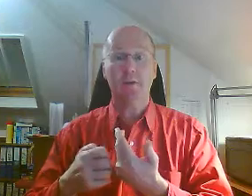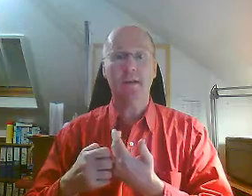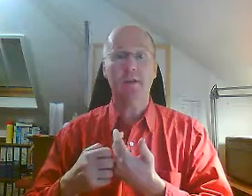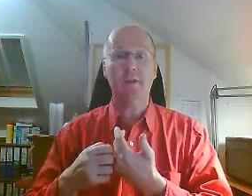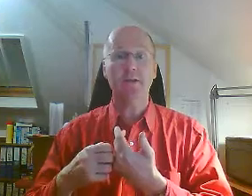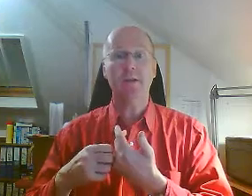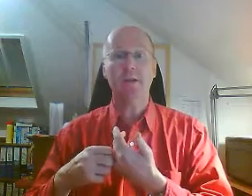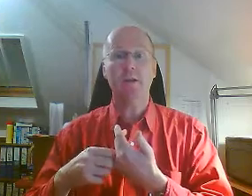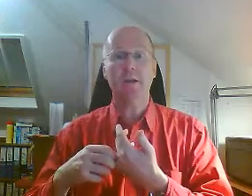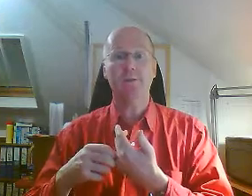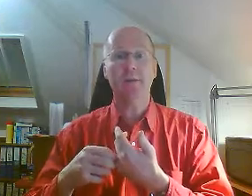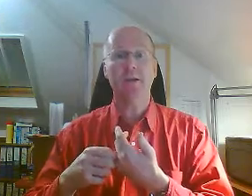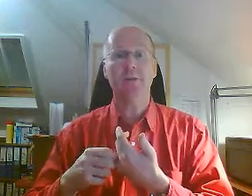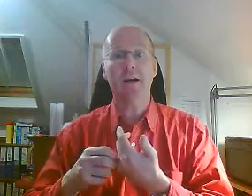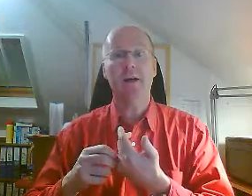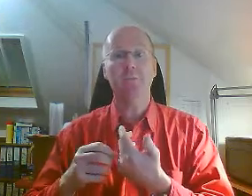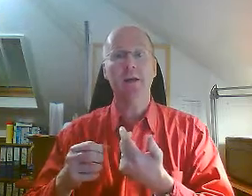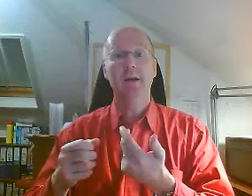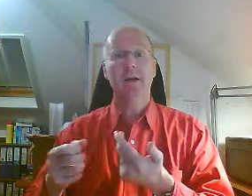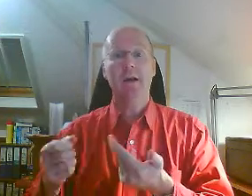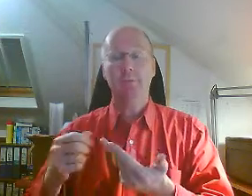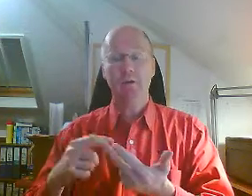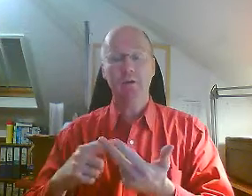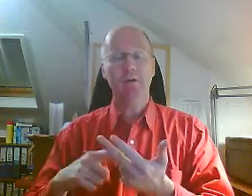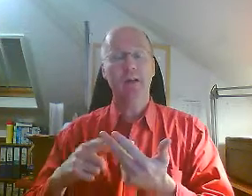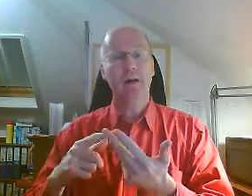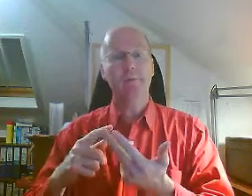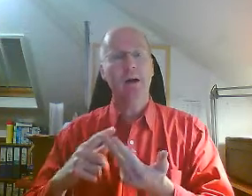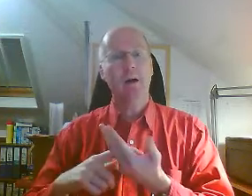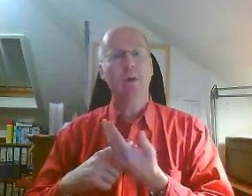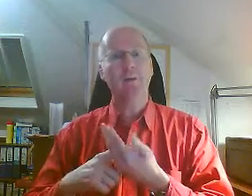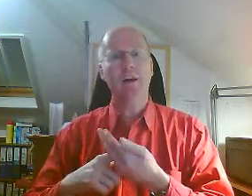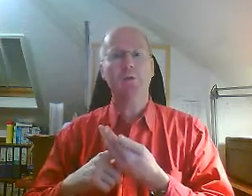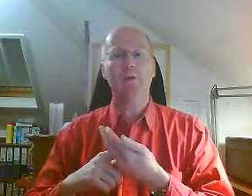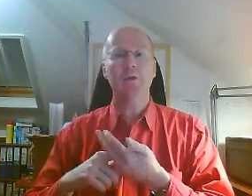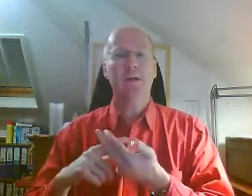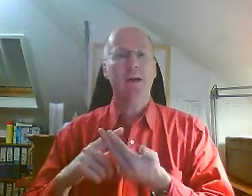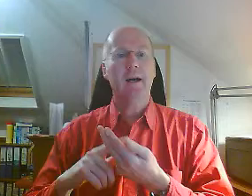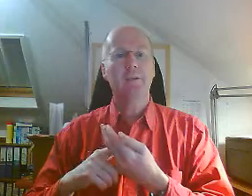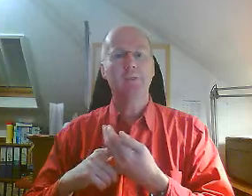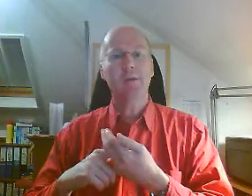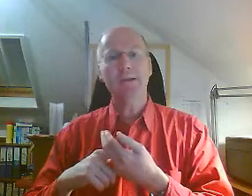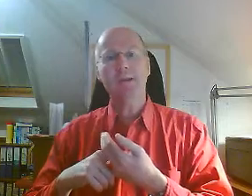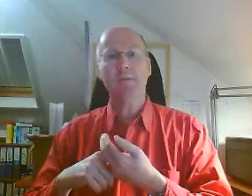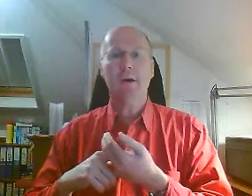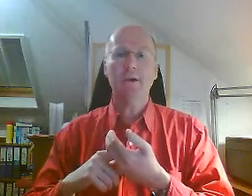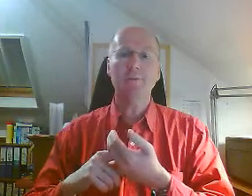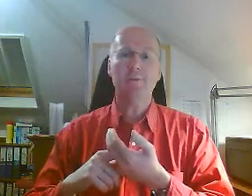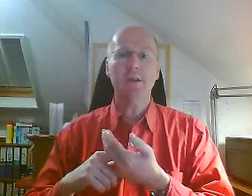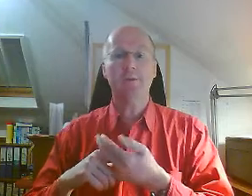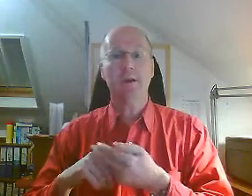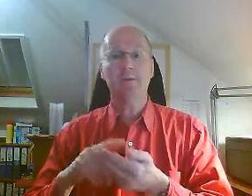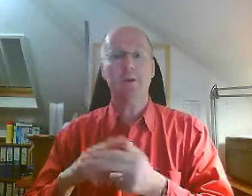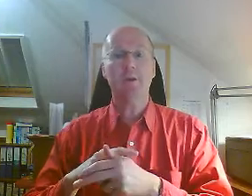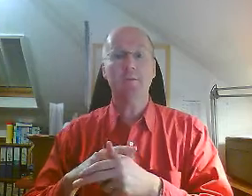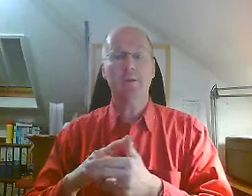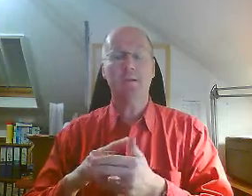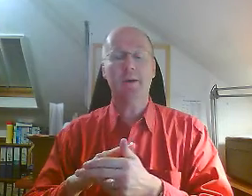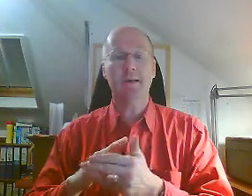tracking things to see where you're spending your time. I was looking at that and what I found was I'm spending about 25 to 30% of my